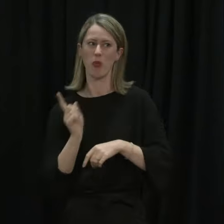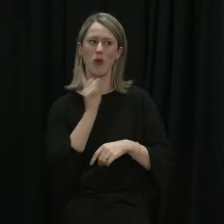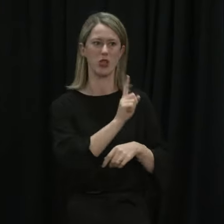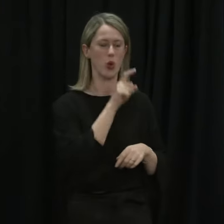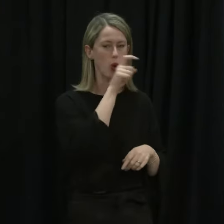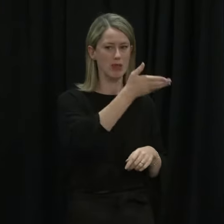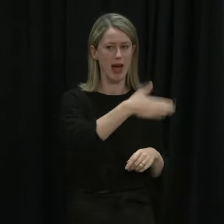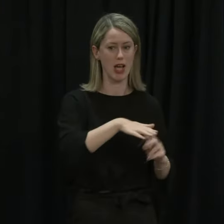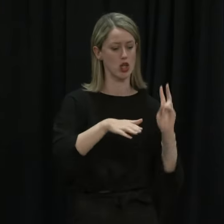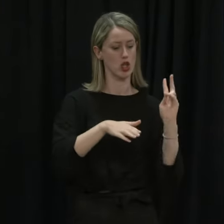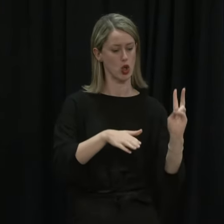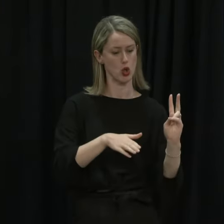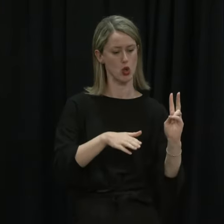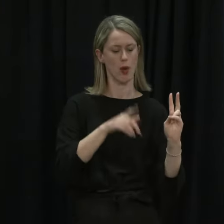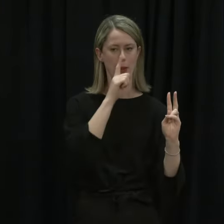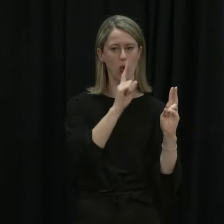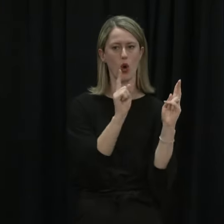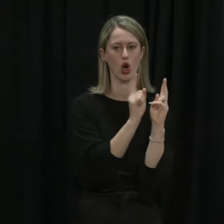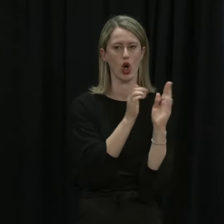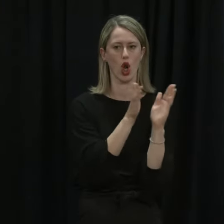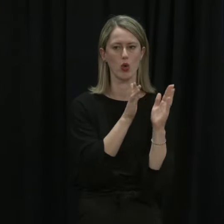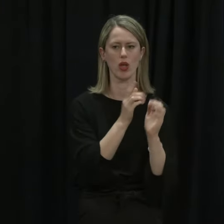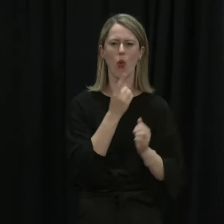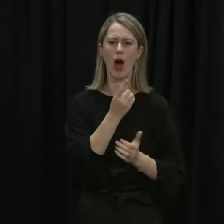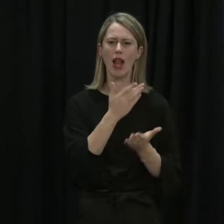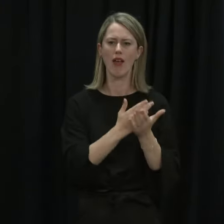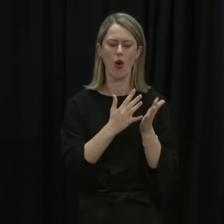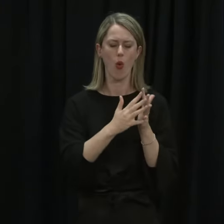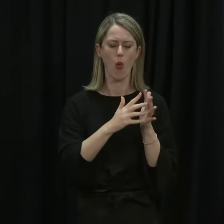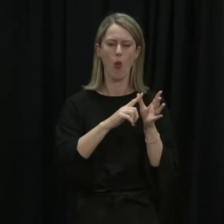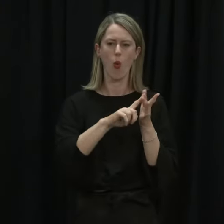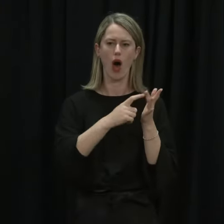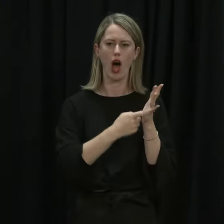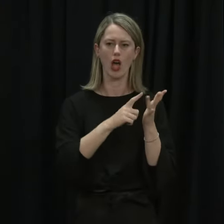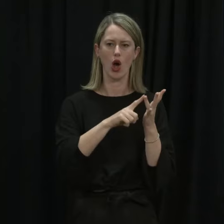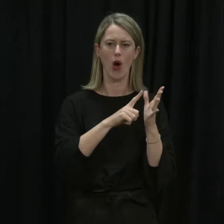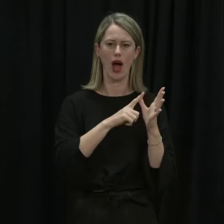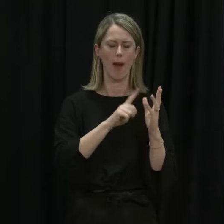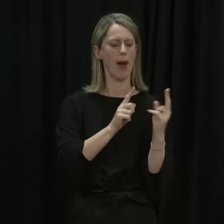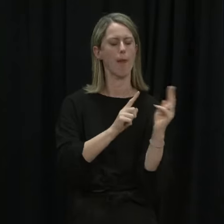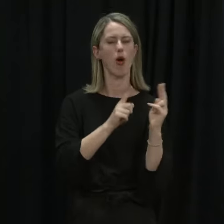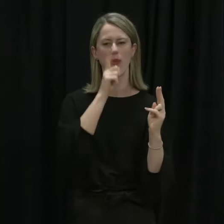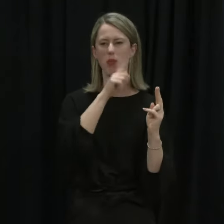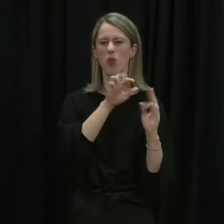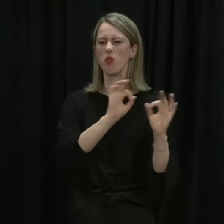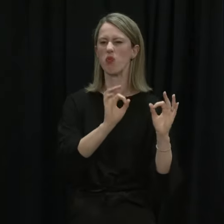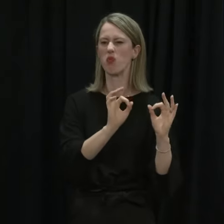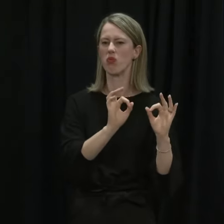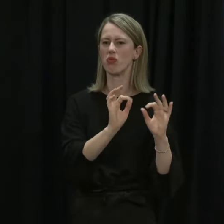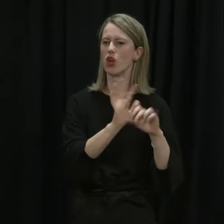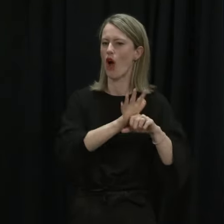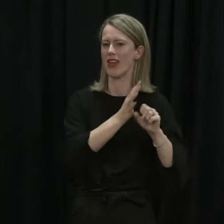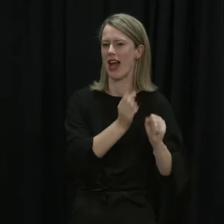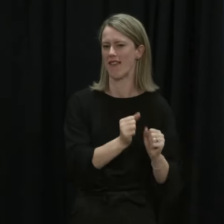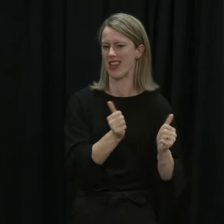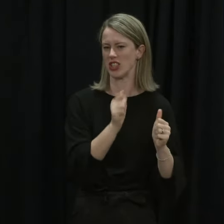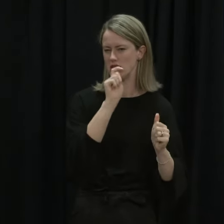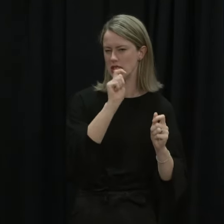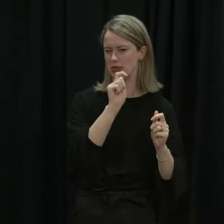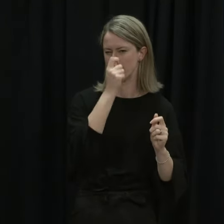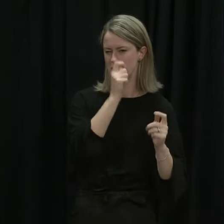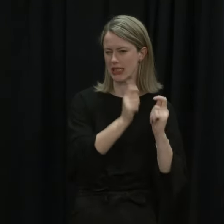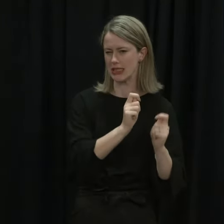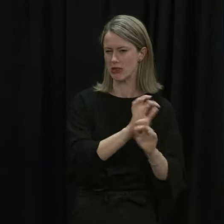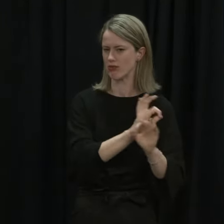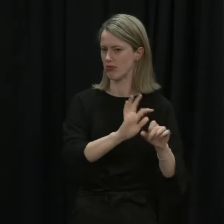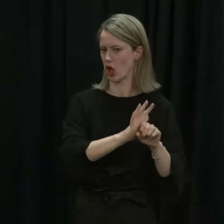contacts identified, one of whom lives in Wairoa. However, both have now returned negative tests, so there's no risk of onward infection there.